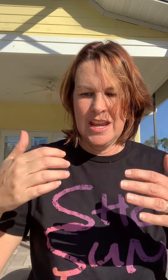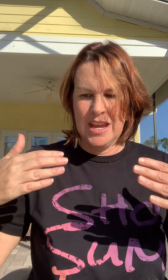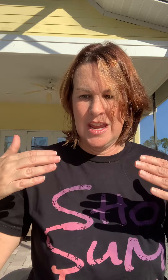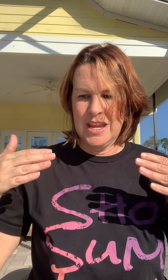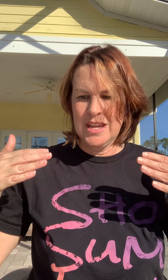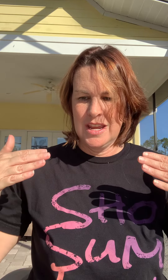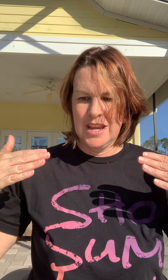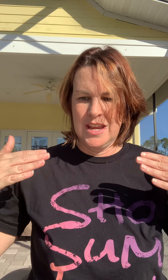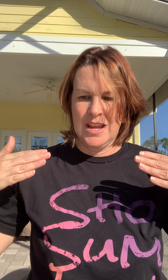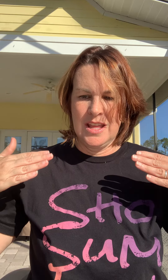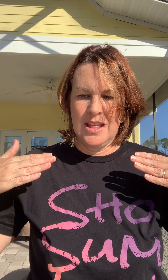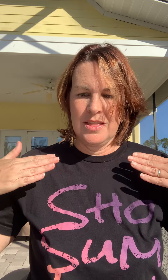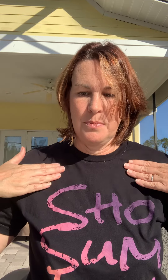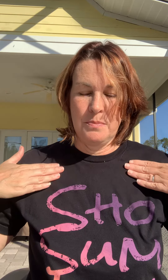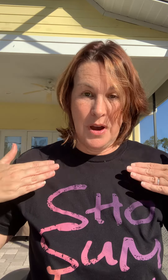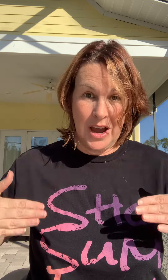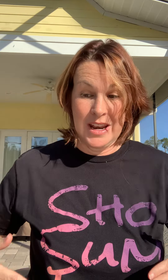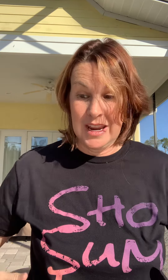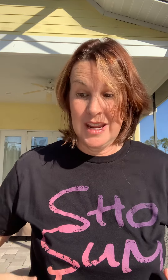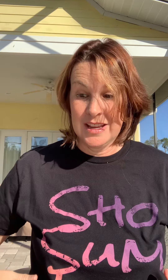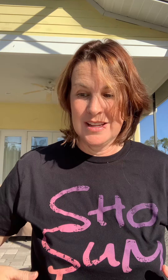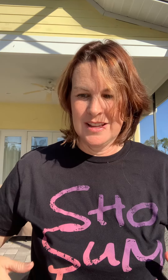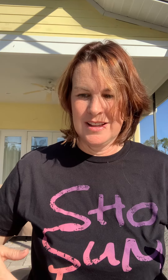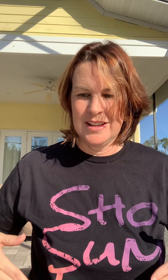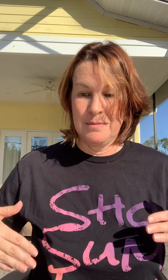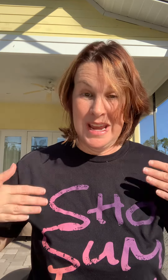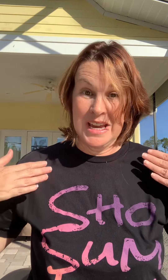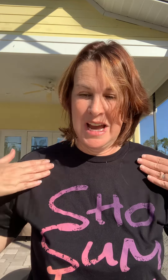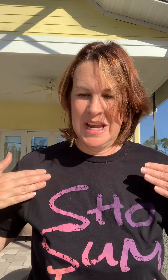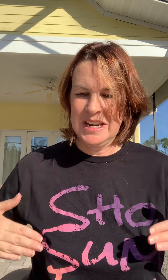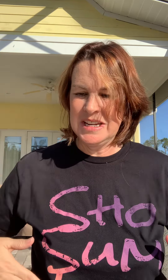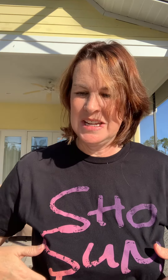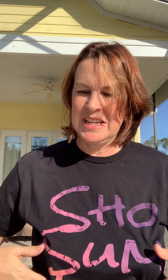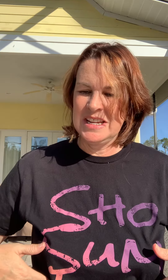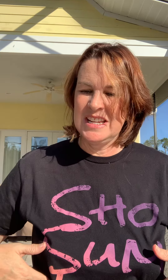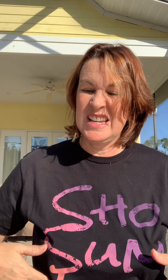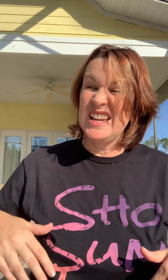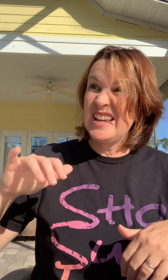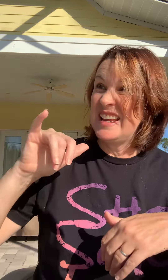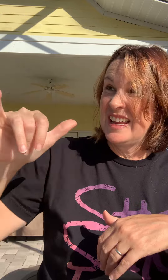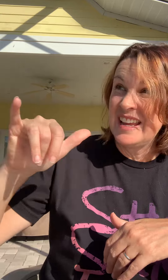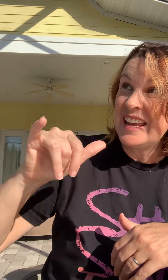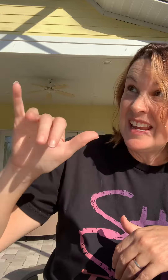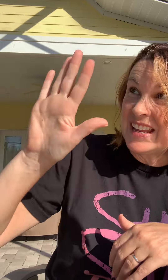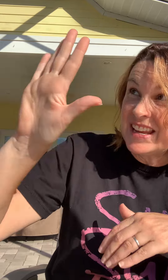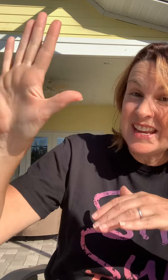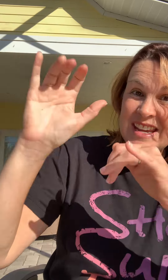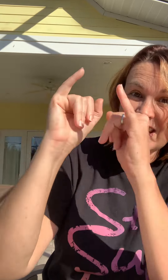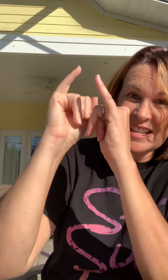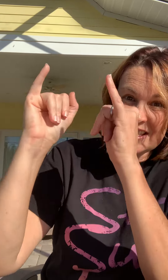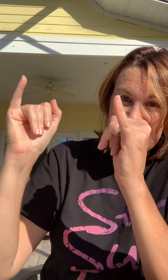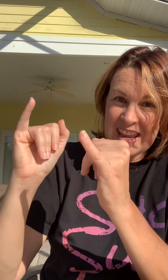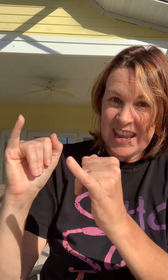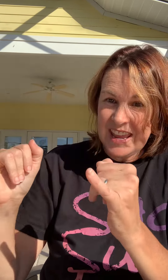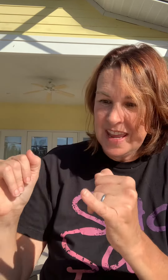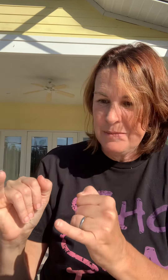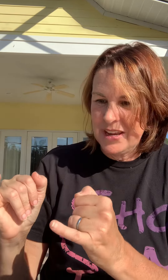the body mankind in his image